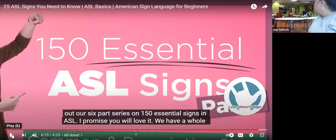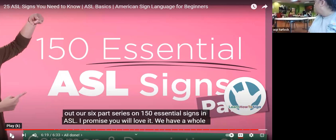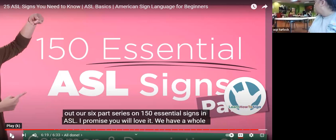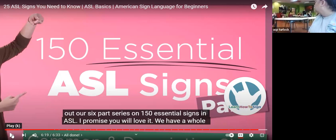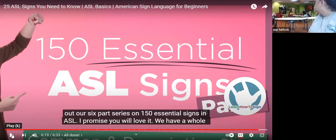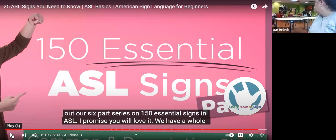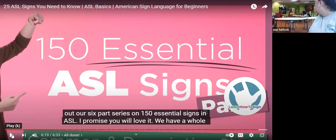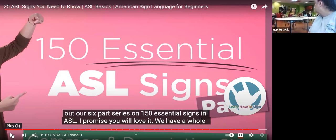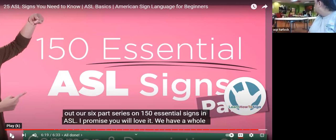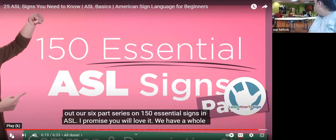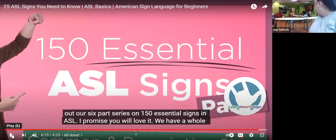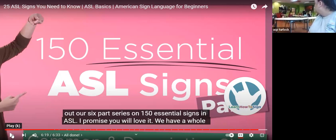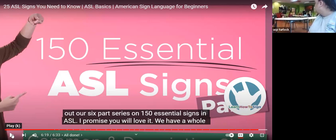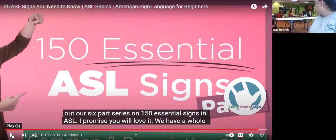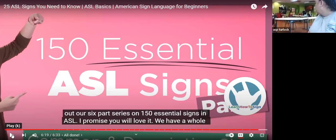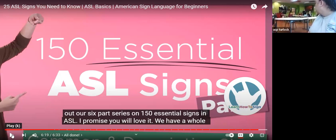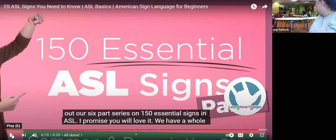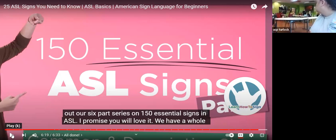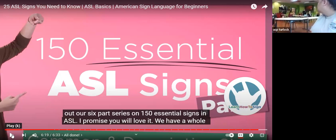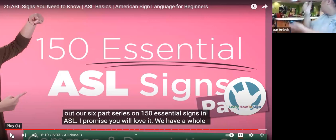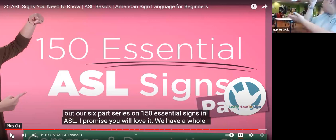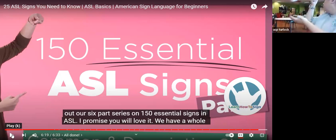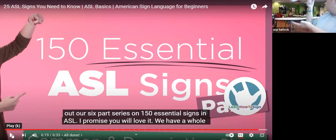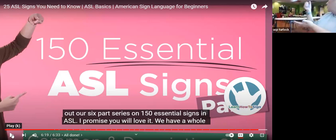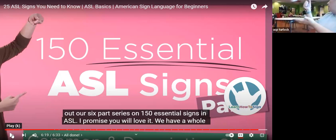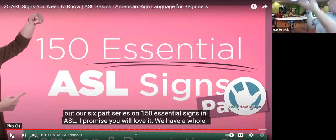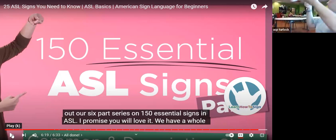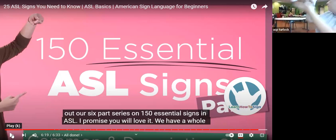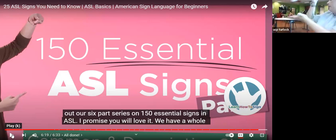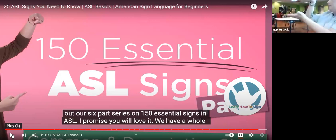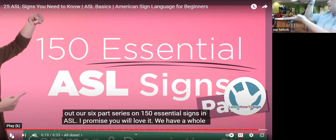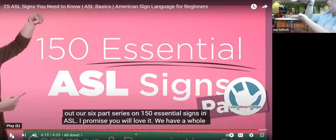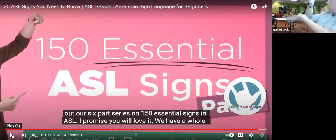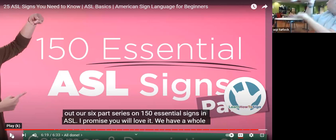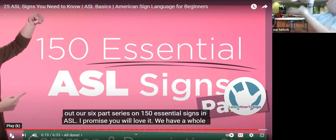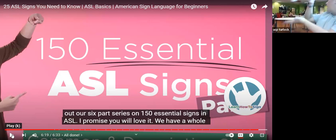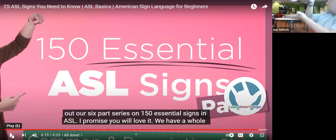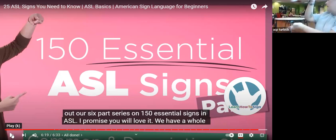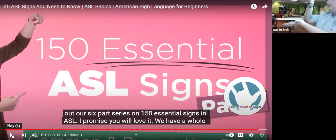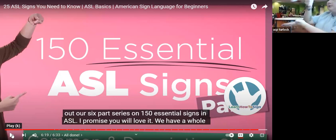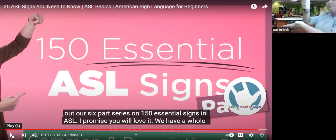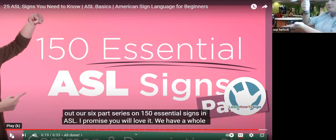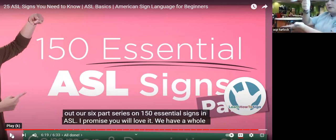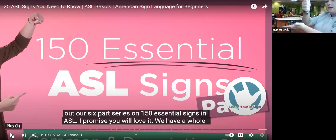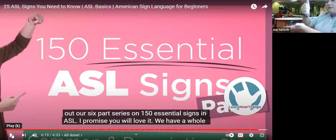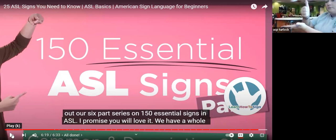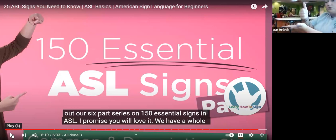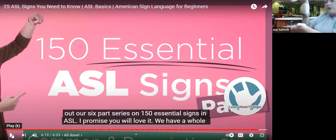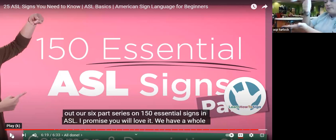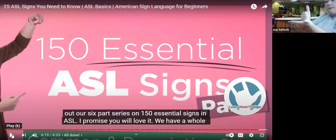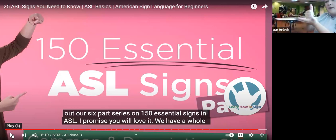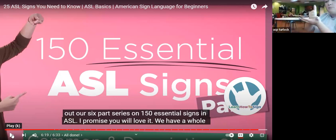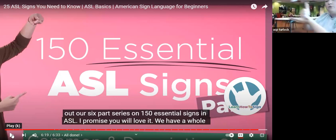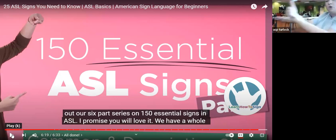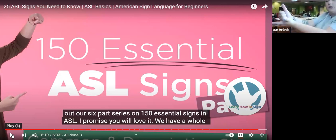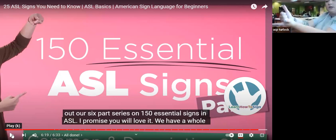remember help you put your hand in a fist flat hand put